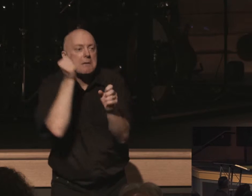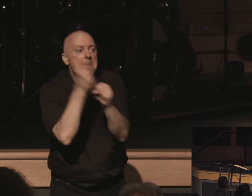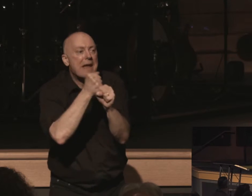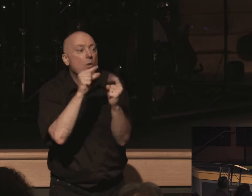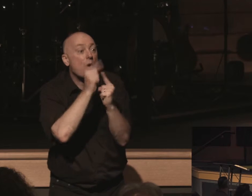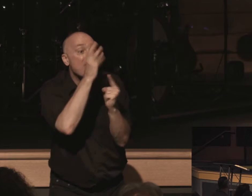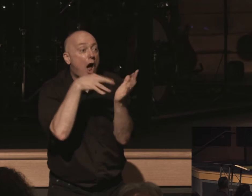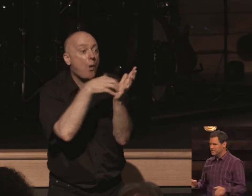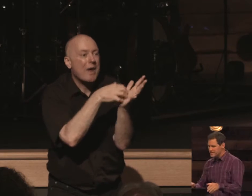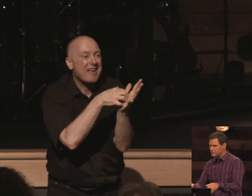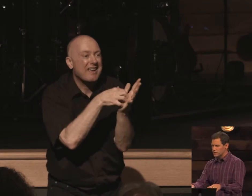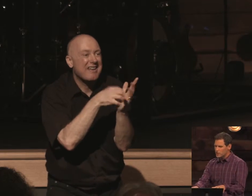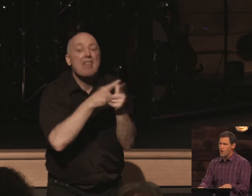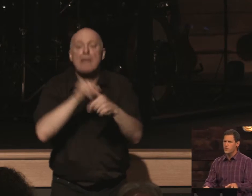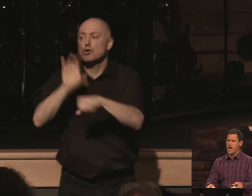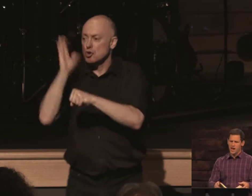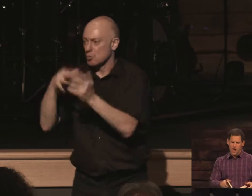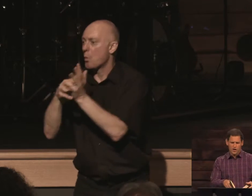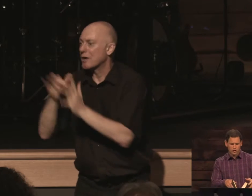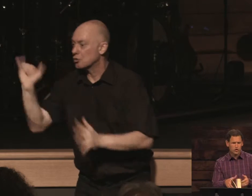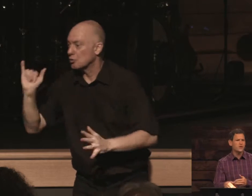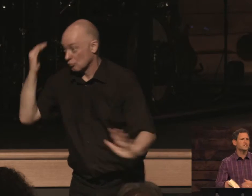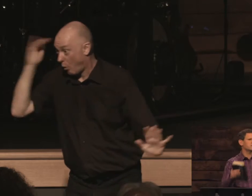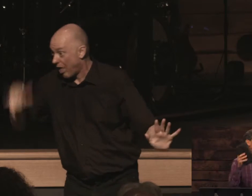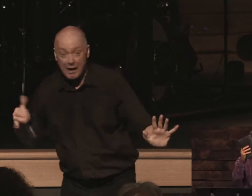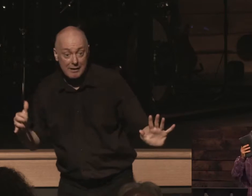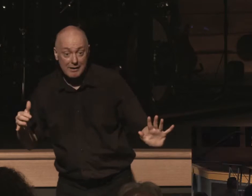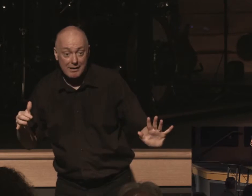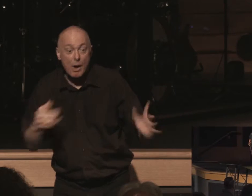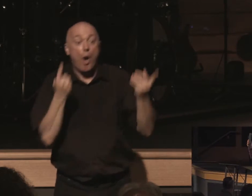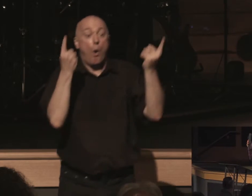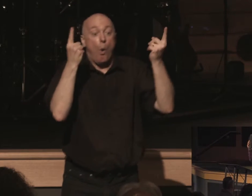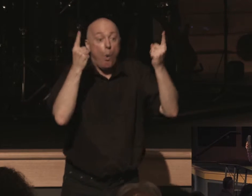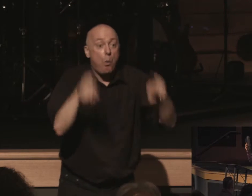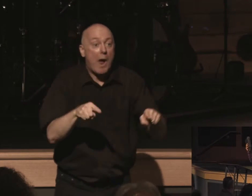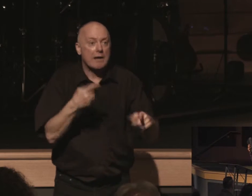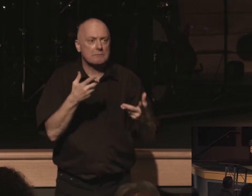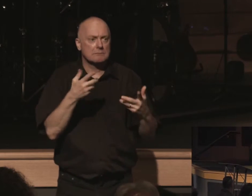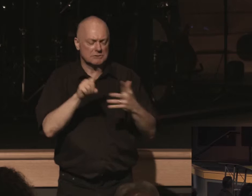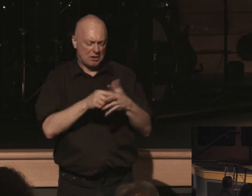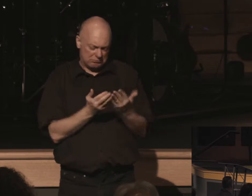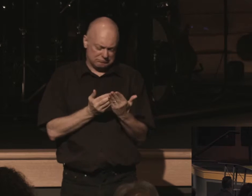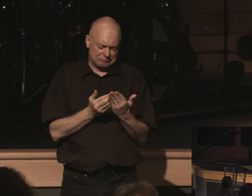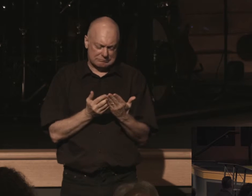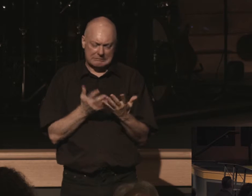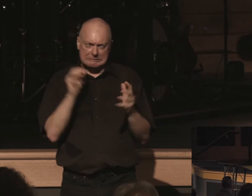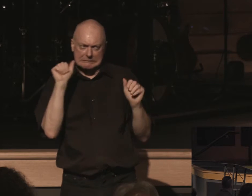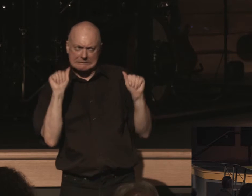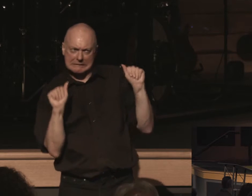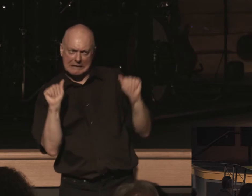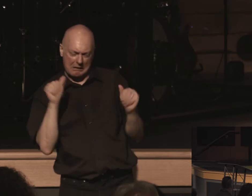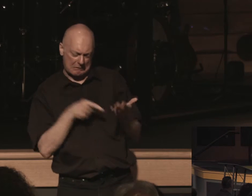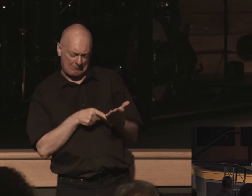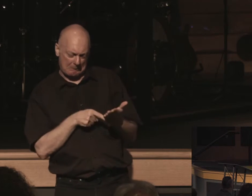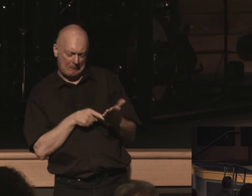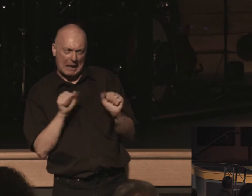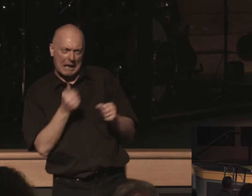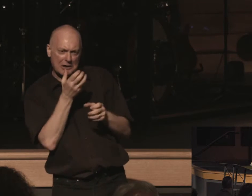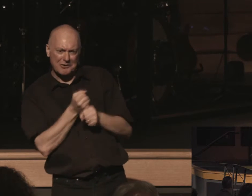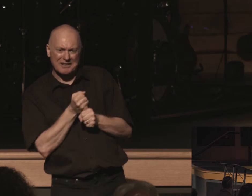church please know that as soon as this book starts to get doubted then everything begins to fall from there he knows that so